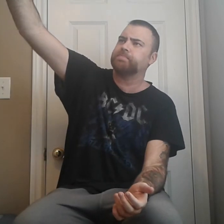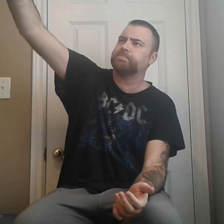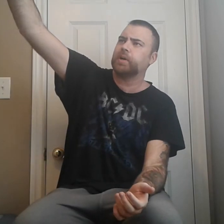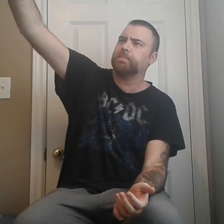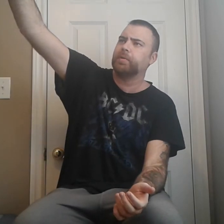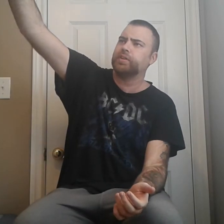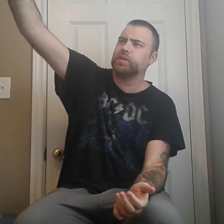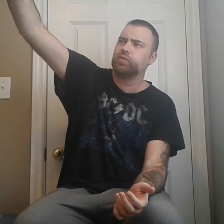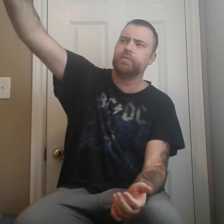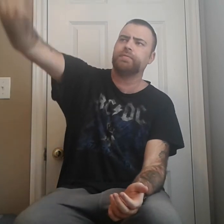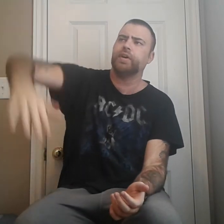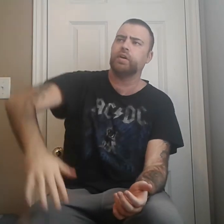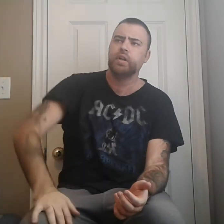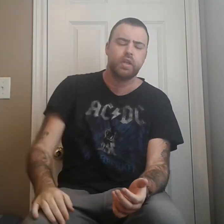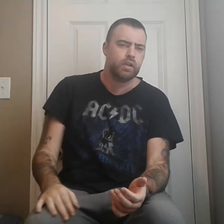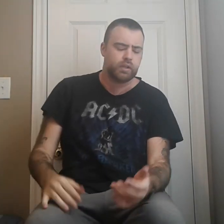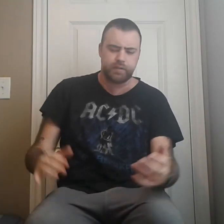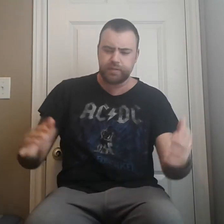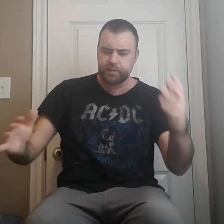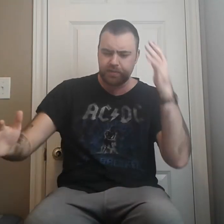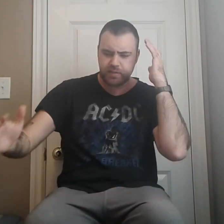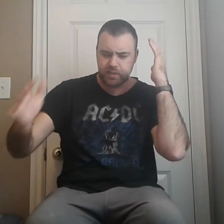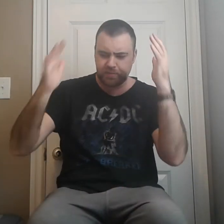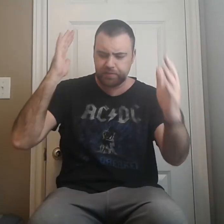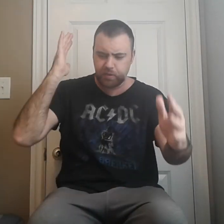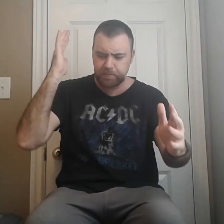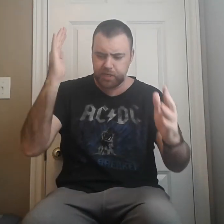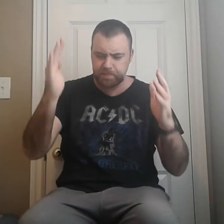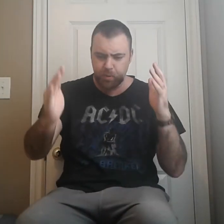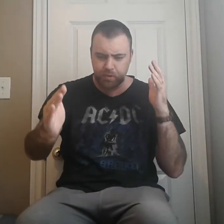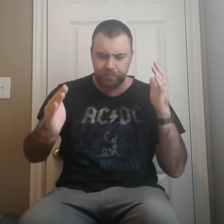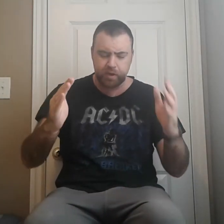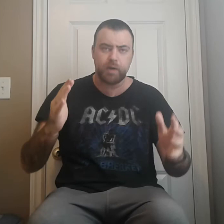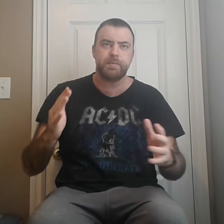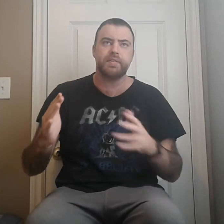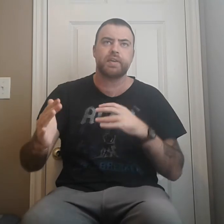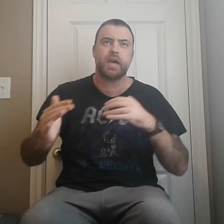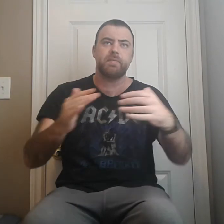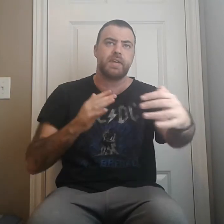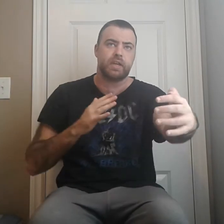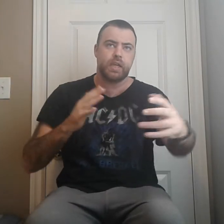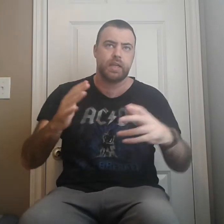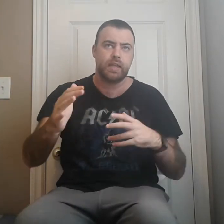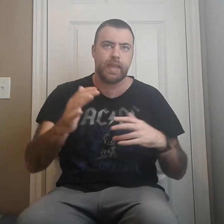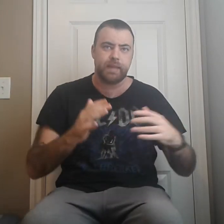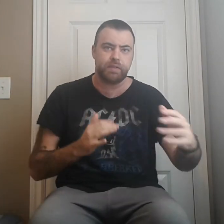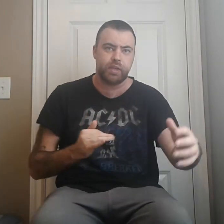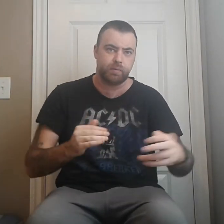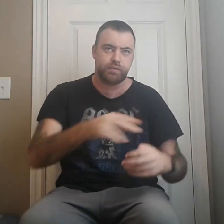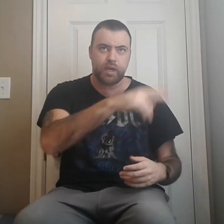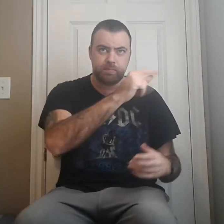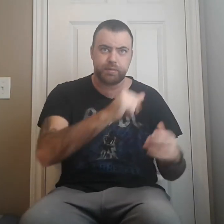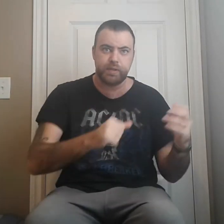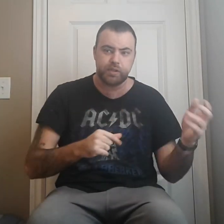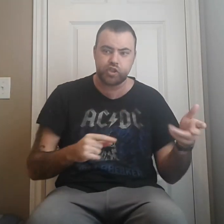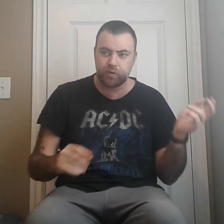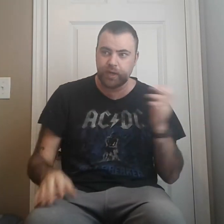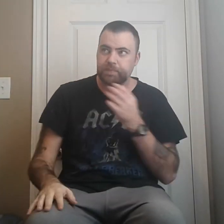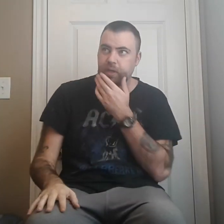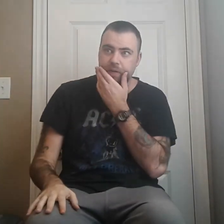up on the roof there, like I said, they've seen so many more zombies coming after they were done pretty much going at the other